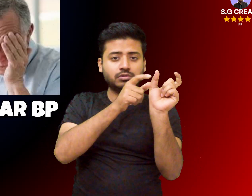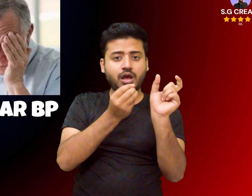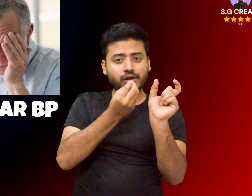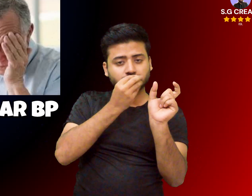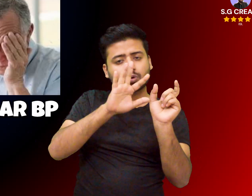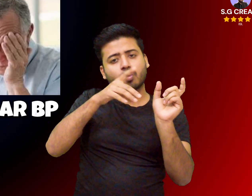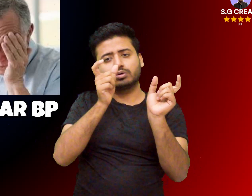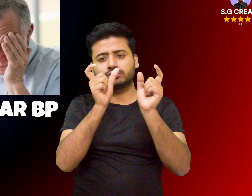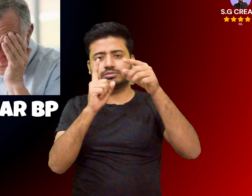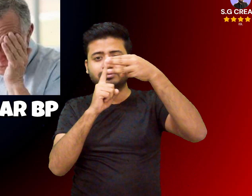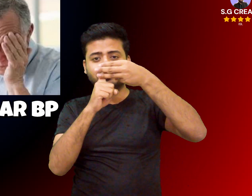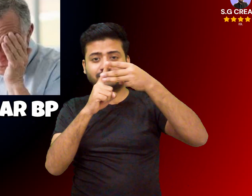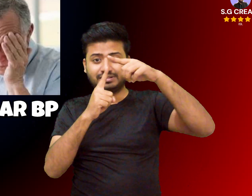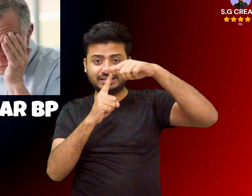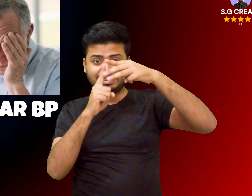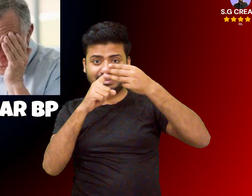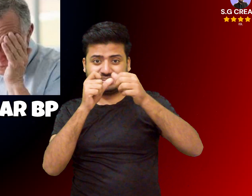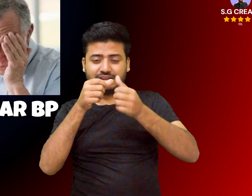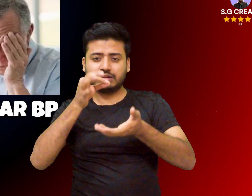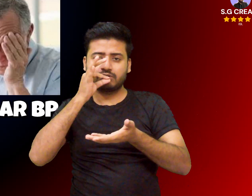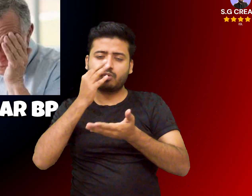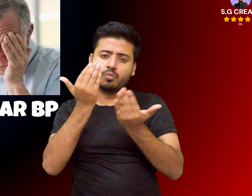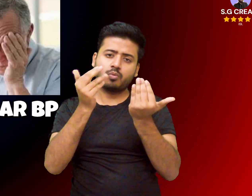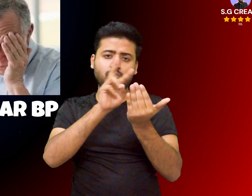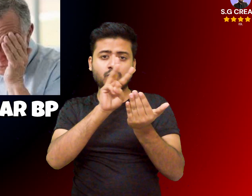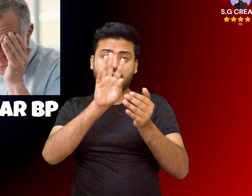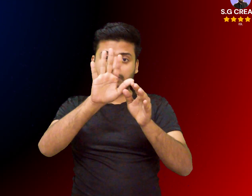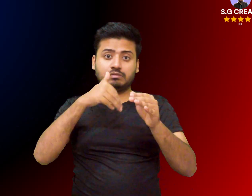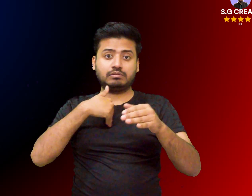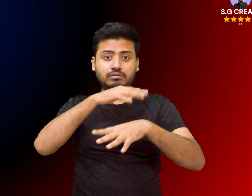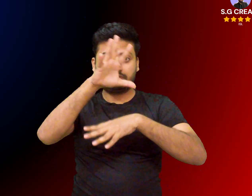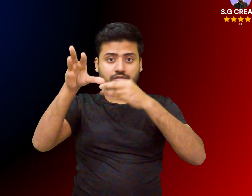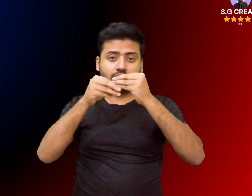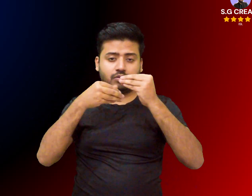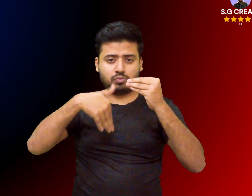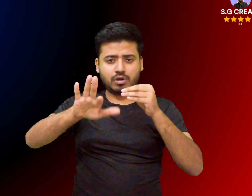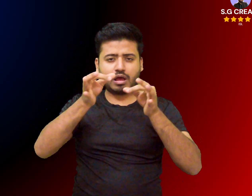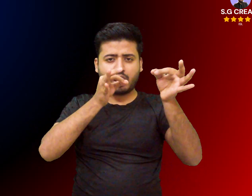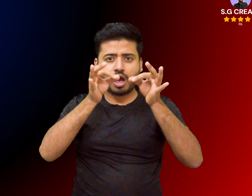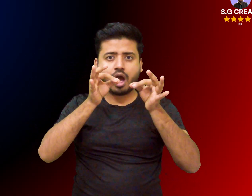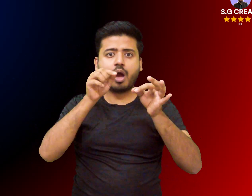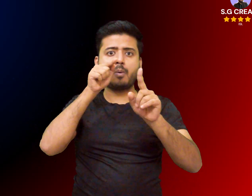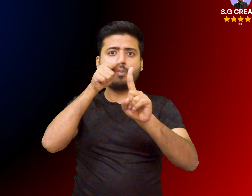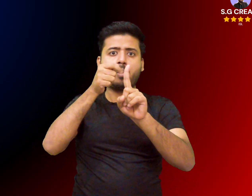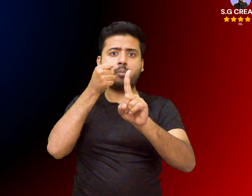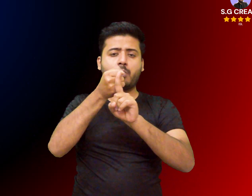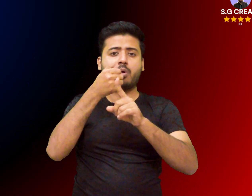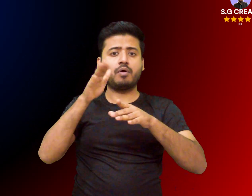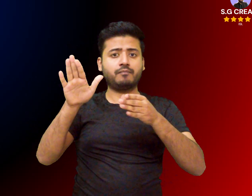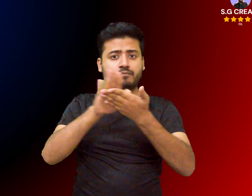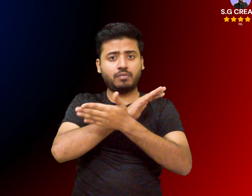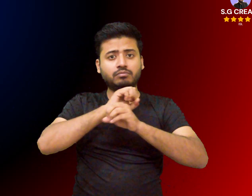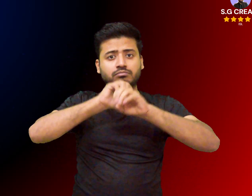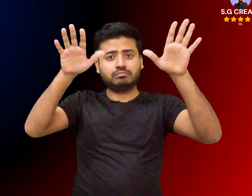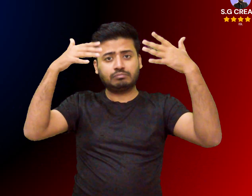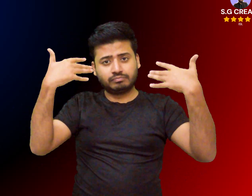ailments potential skin health benefits the anti-inflammatory and antimicrobial properties in dandelion may help prevent skin